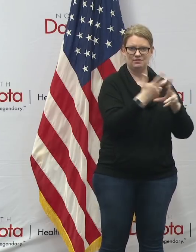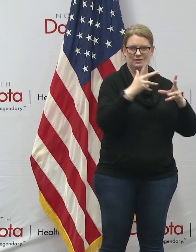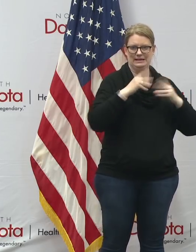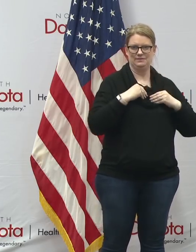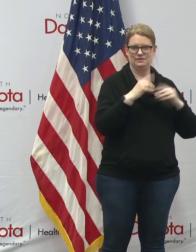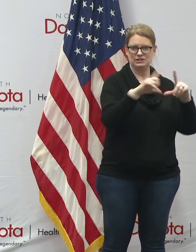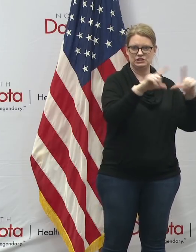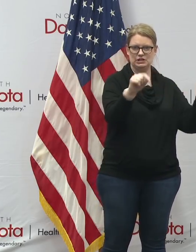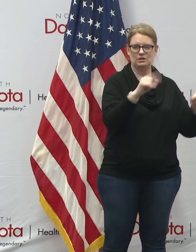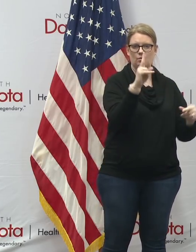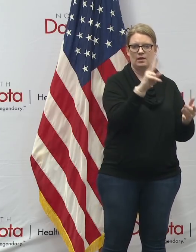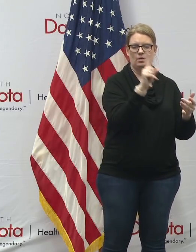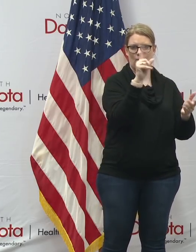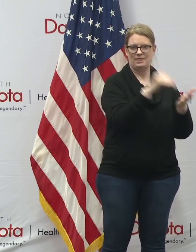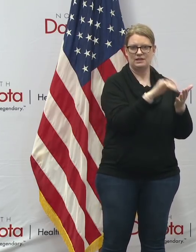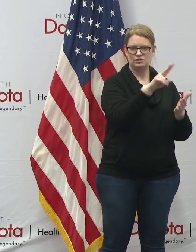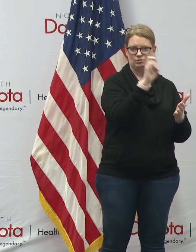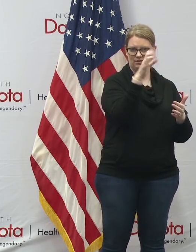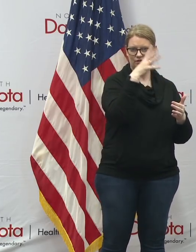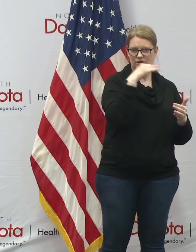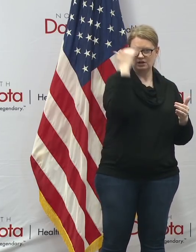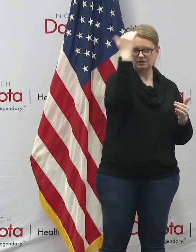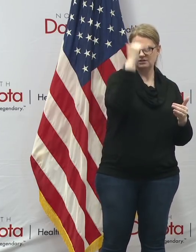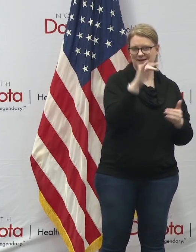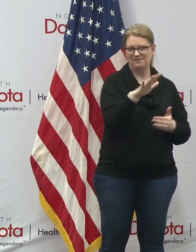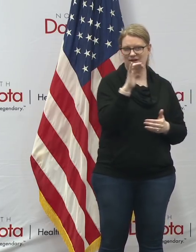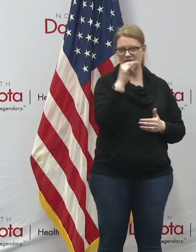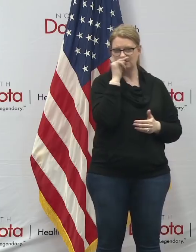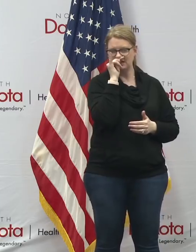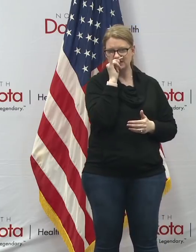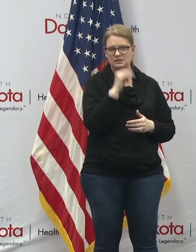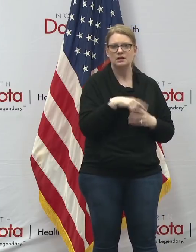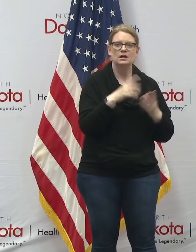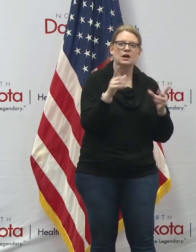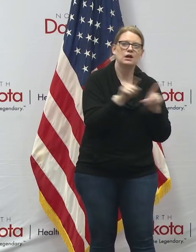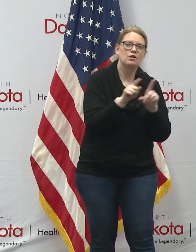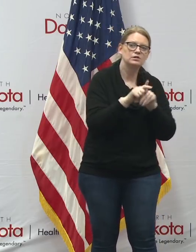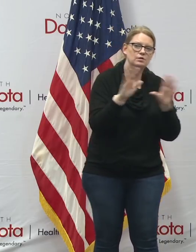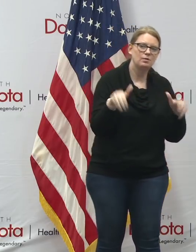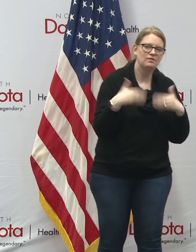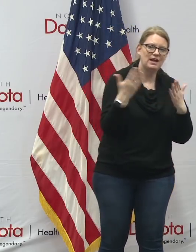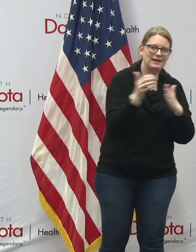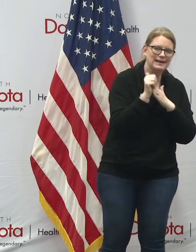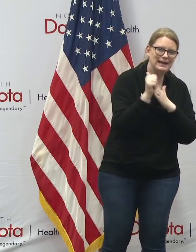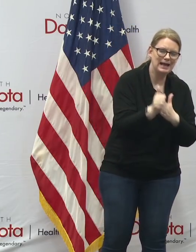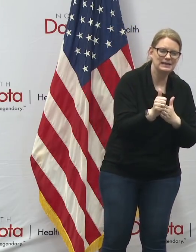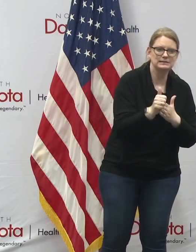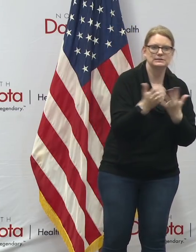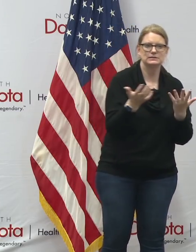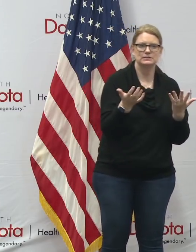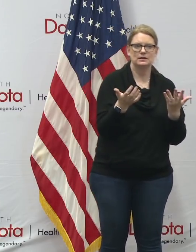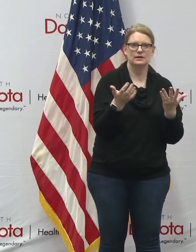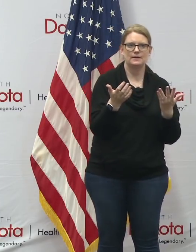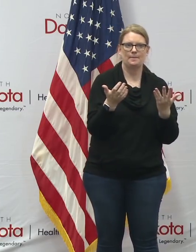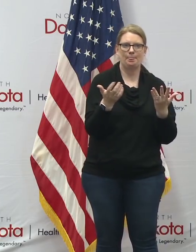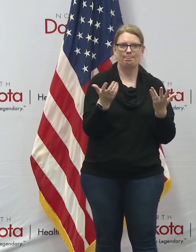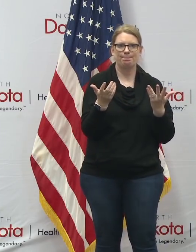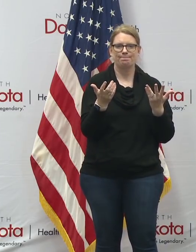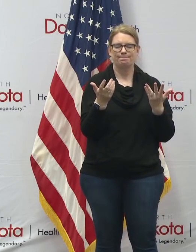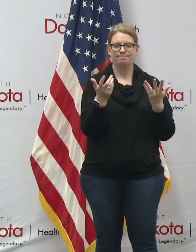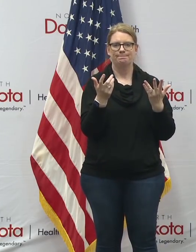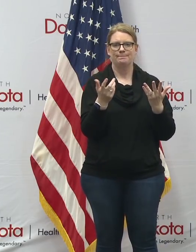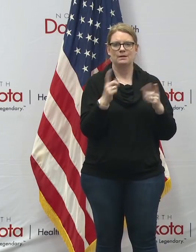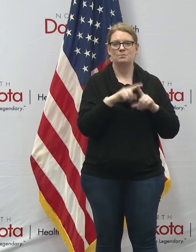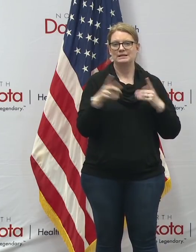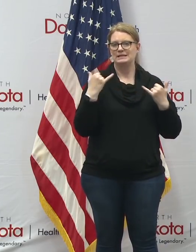1200 for adults 500 for kids and and then again providing guidance on uh on on uh on this whole